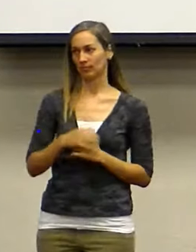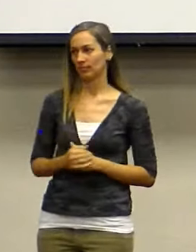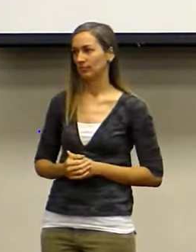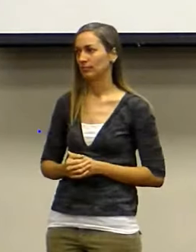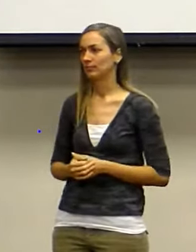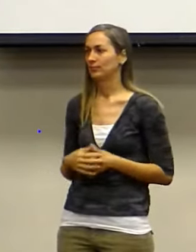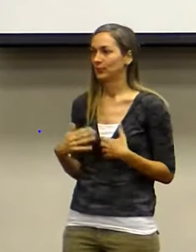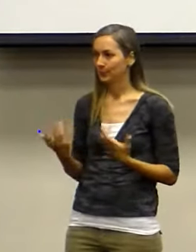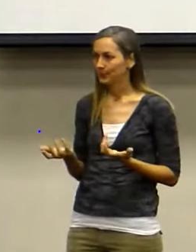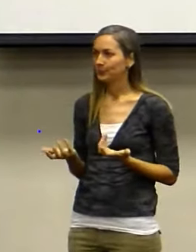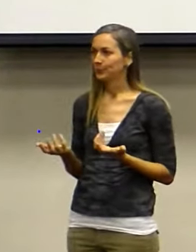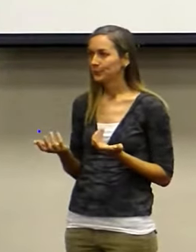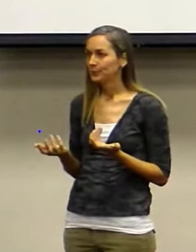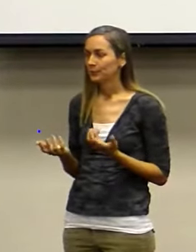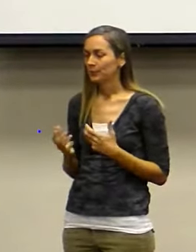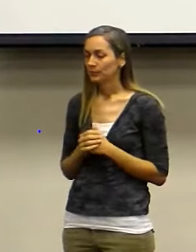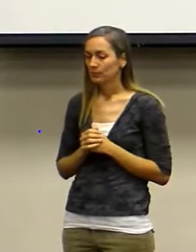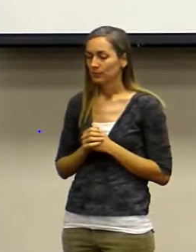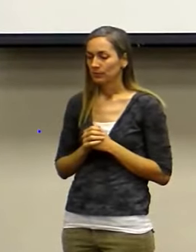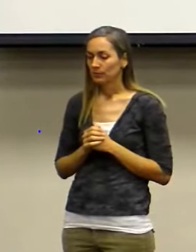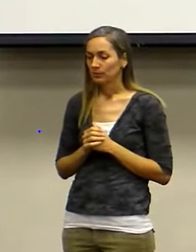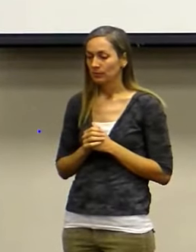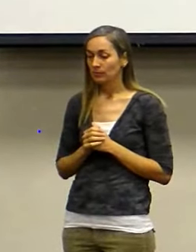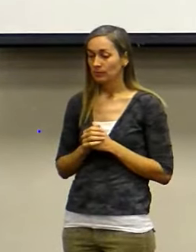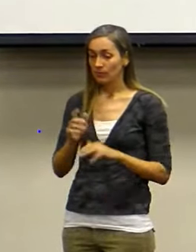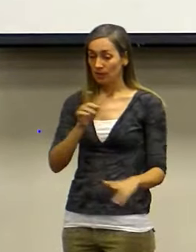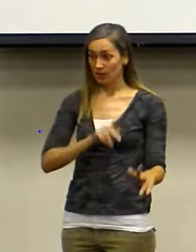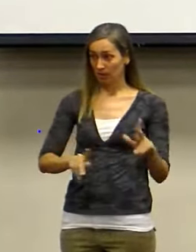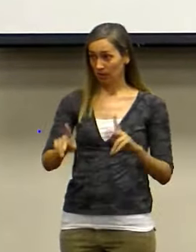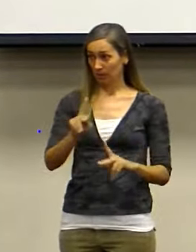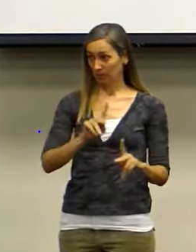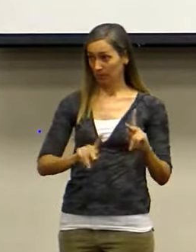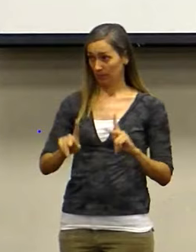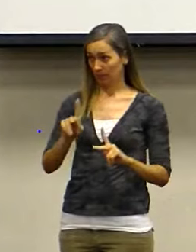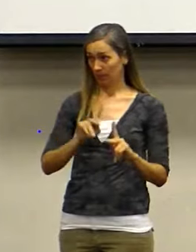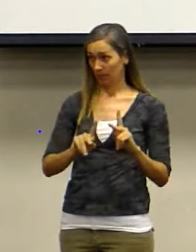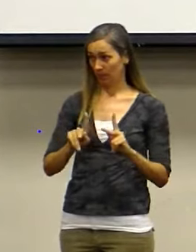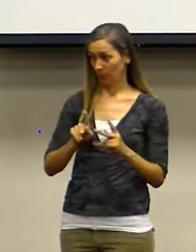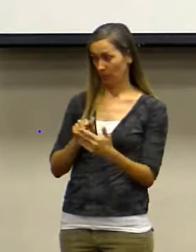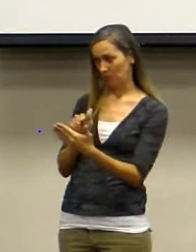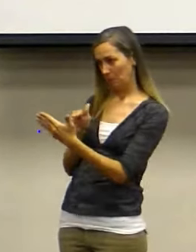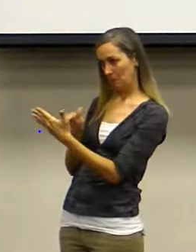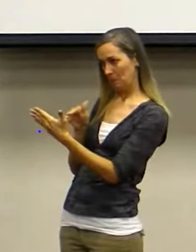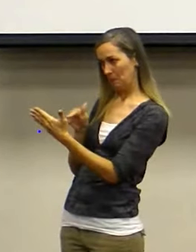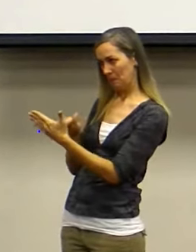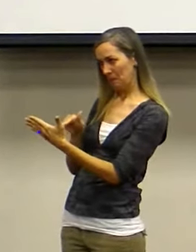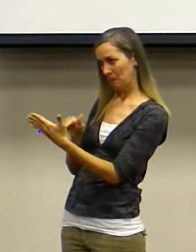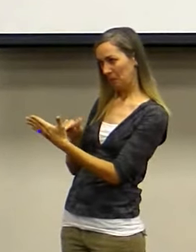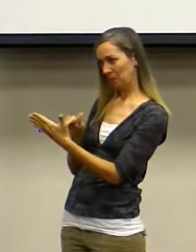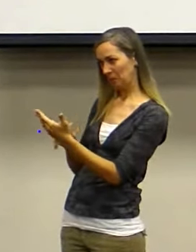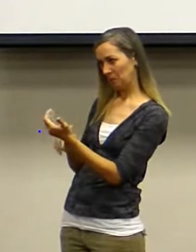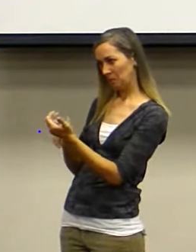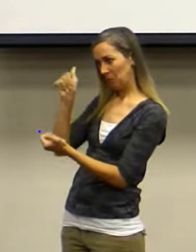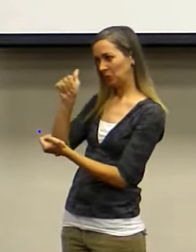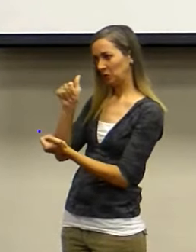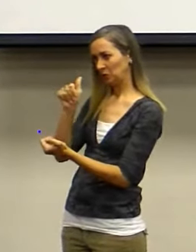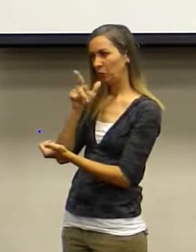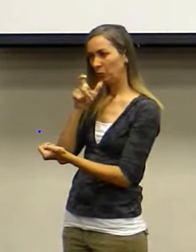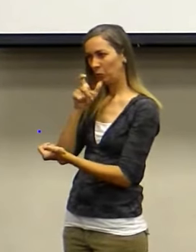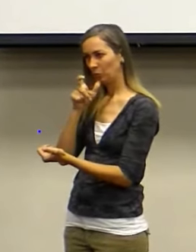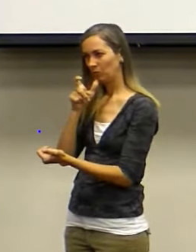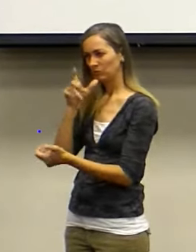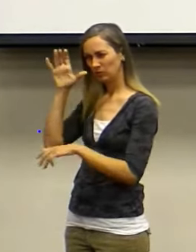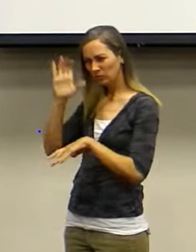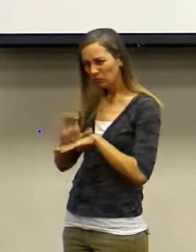Now, the ironic part here is the people who opposed Clarence the most were good church-going people